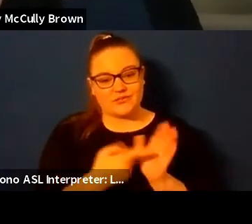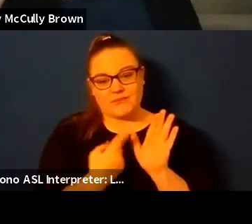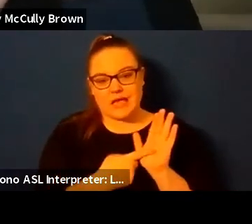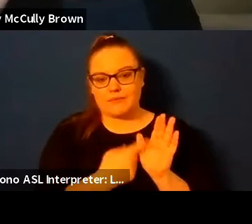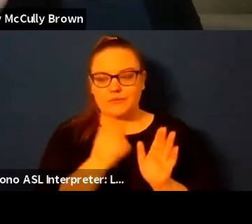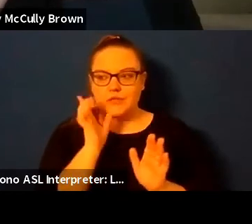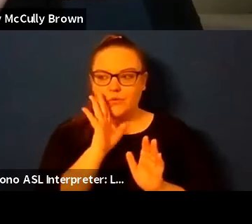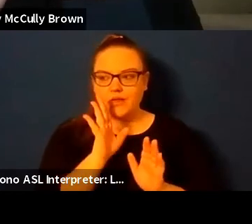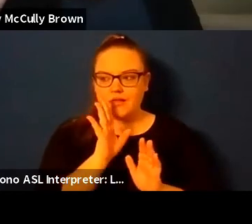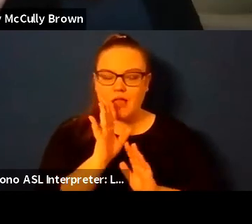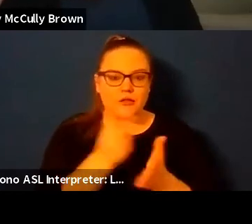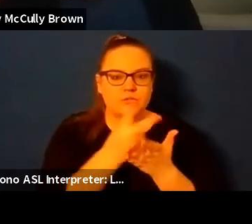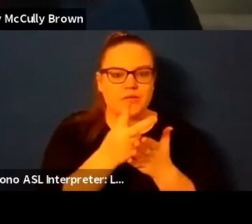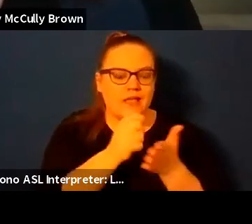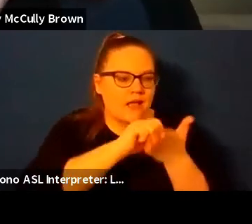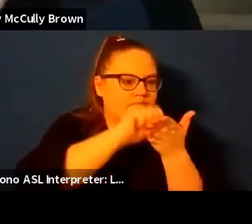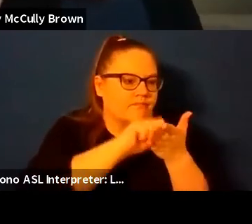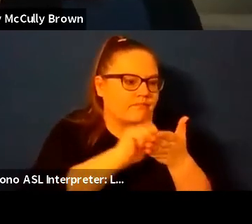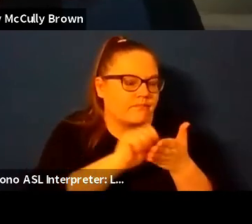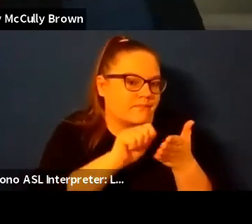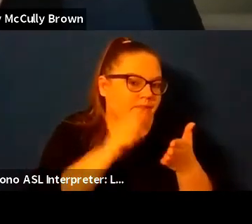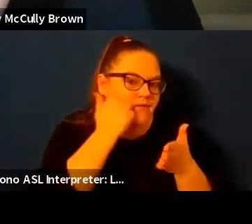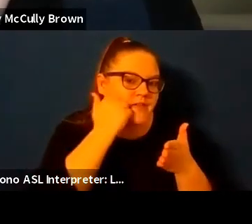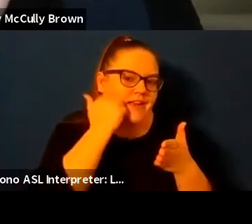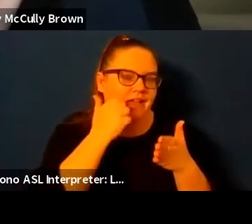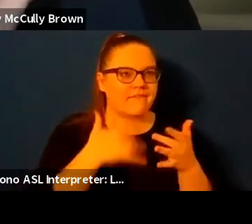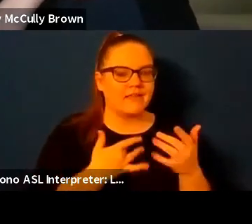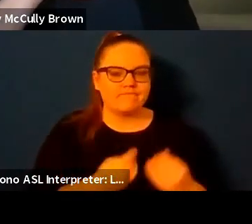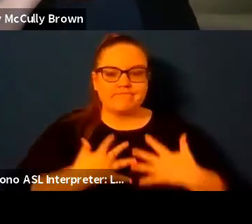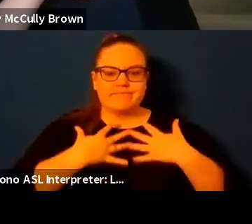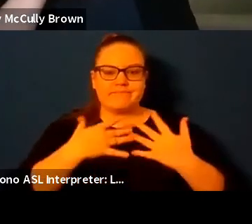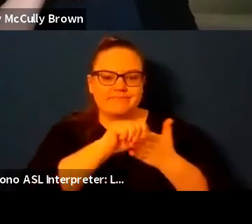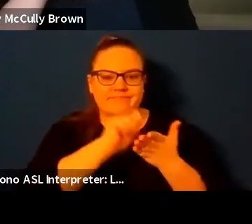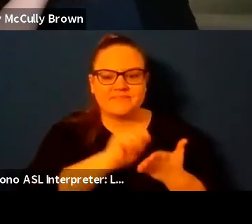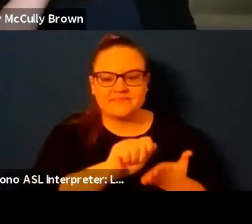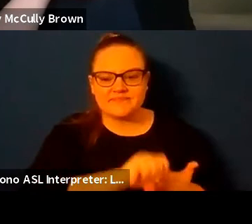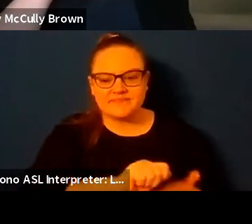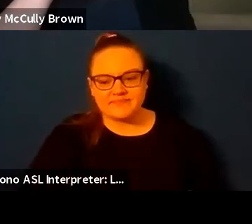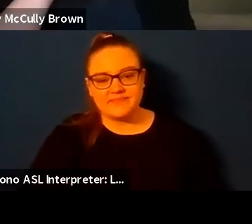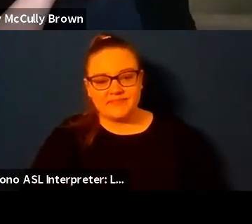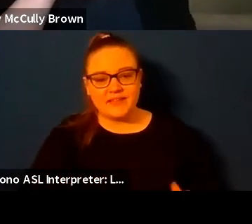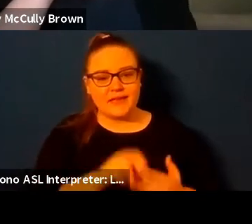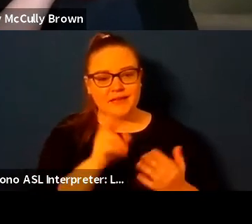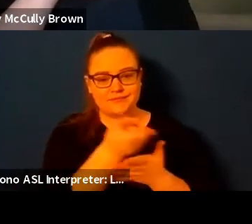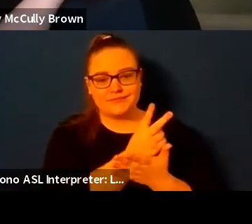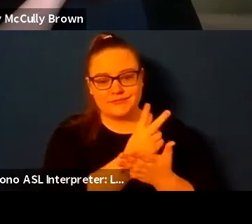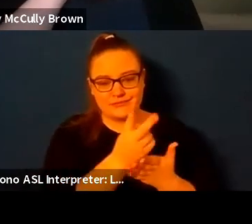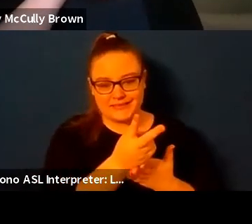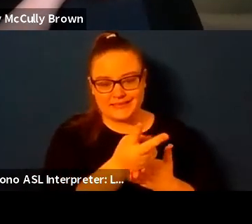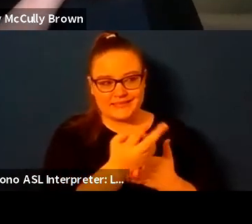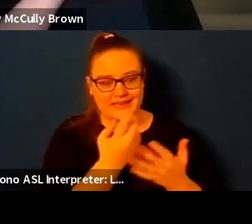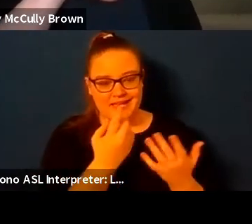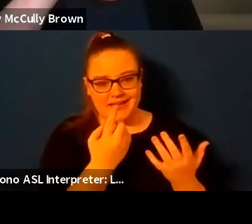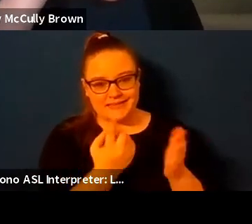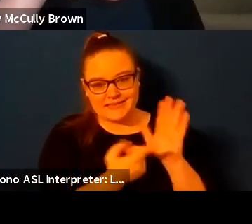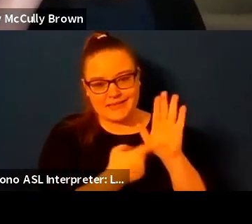get like two weeks where like i'm writing every day um and inevitably like in those two weeks like something is dropping by the